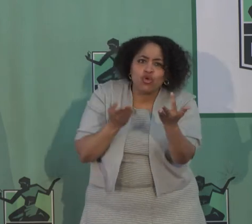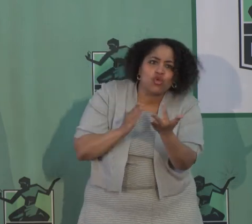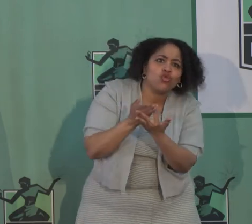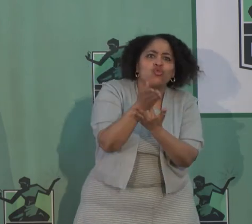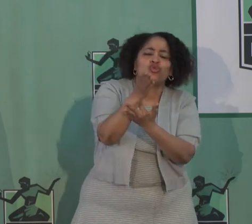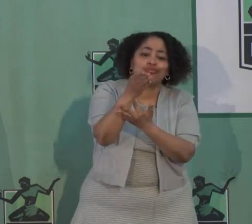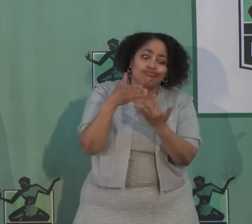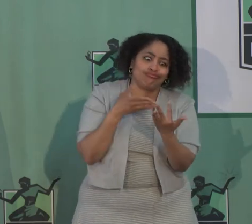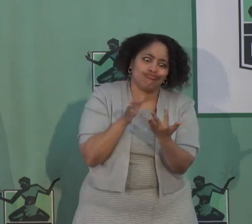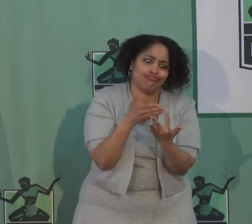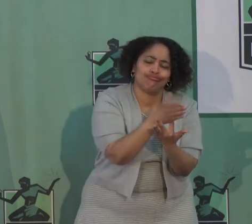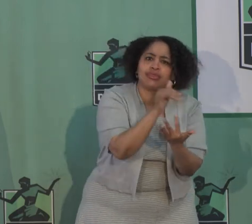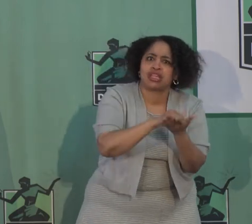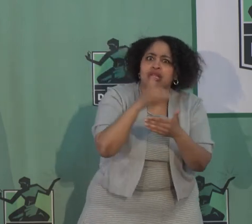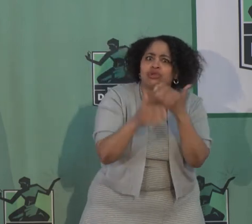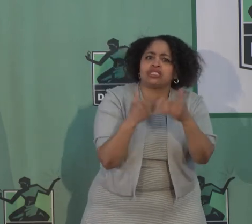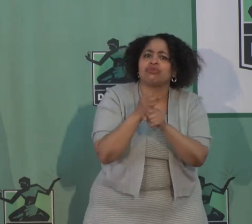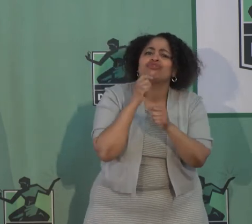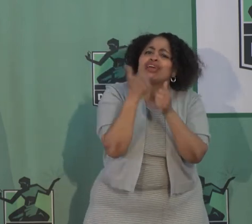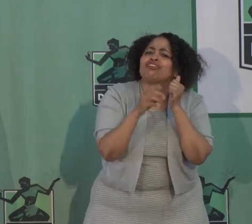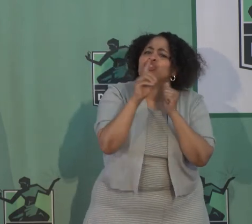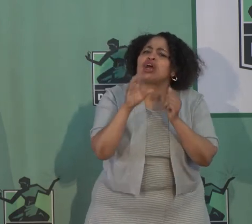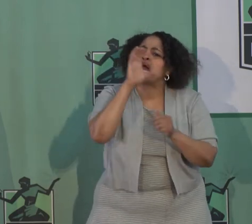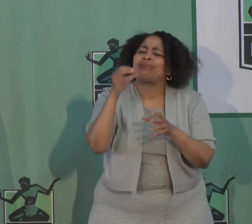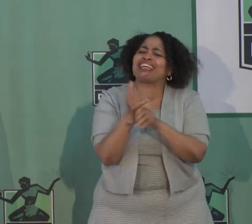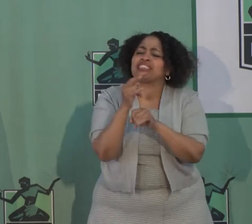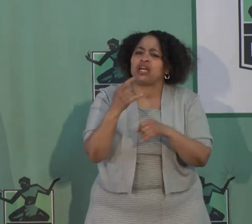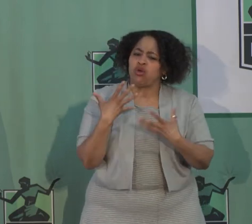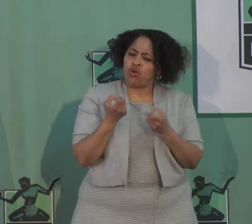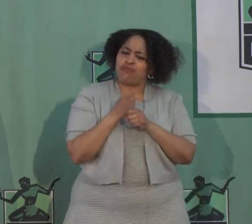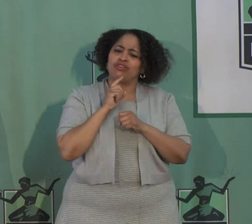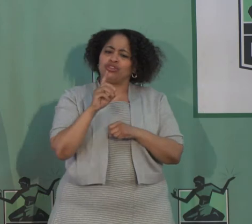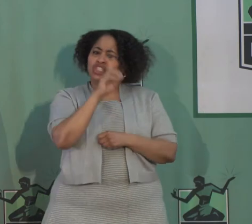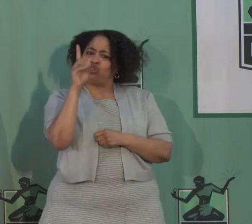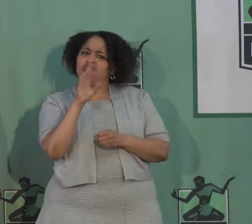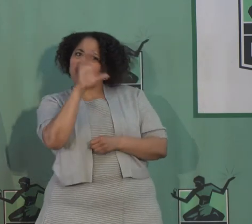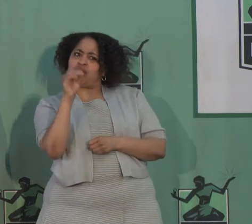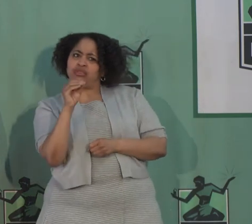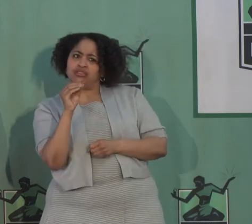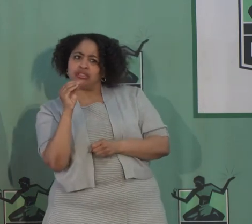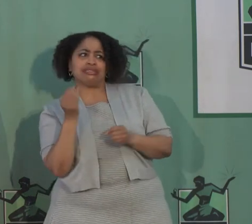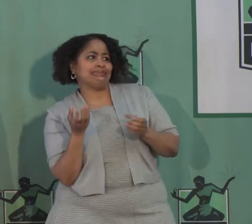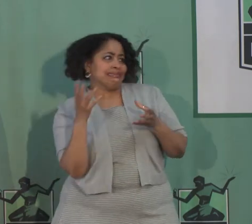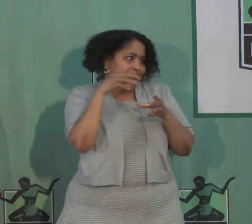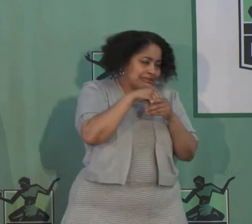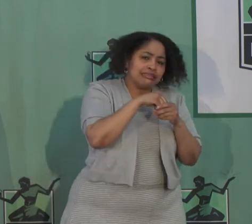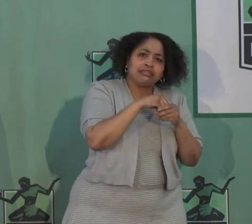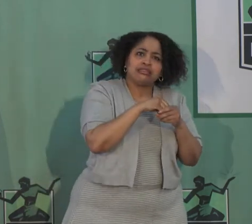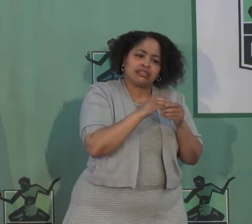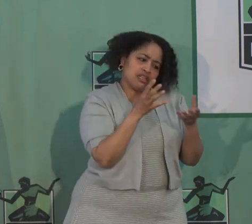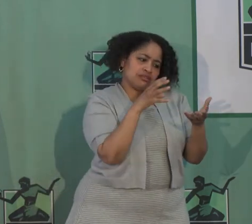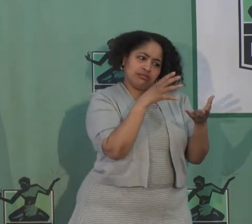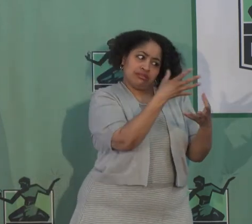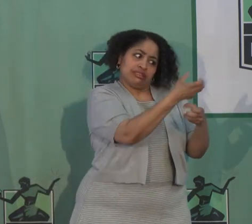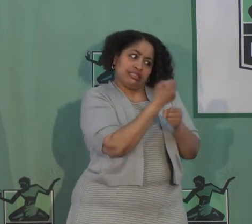sure every Detroit company gets this. And we want to make sure the Detroit companies get in before that $350 billion runs out. I know it